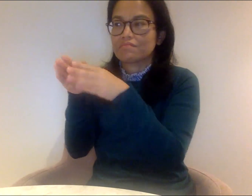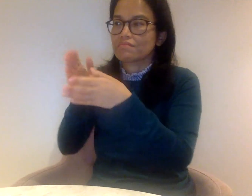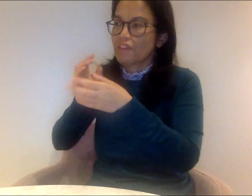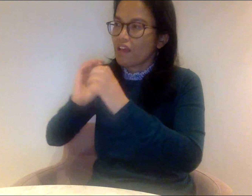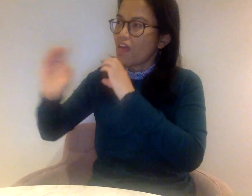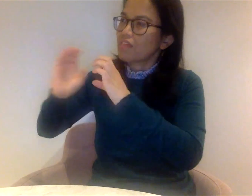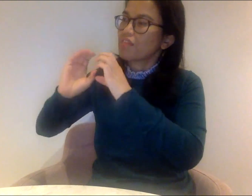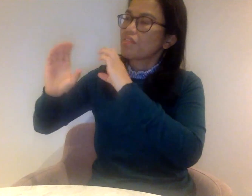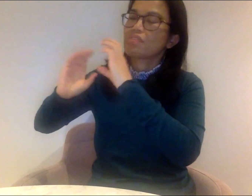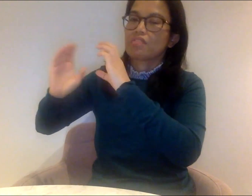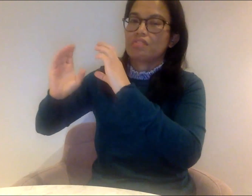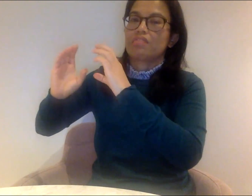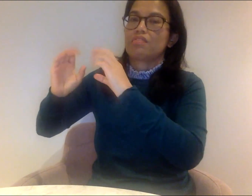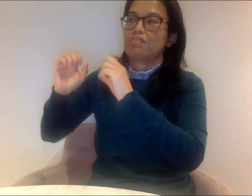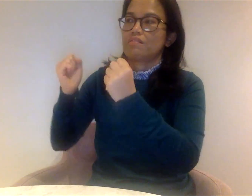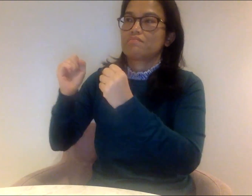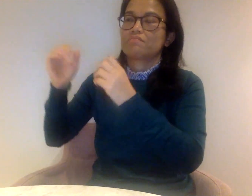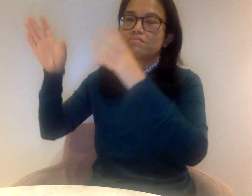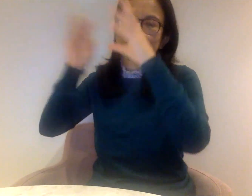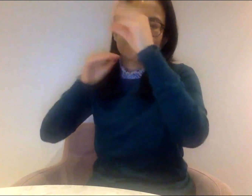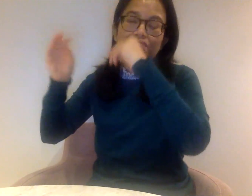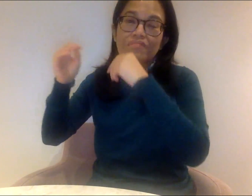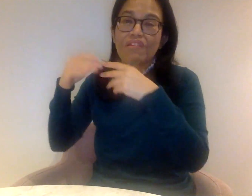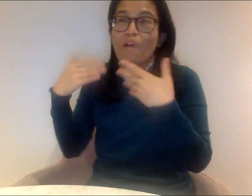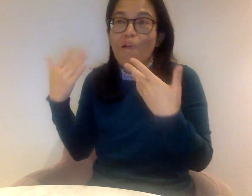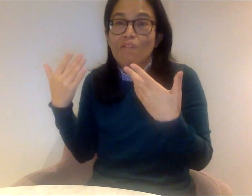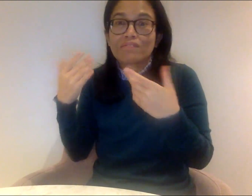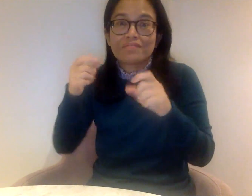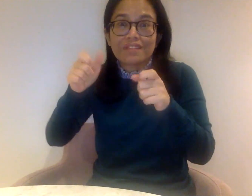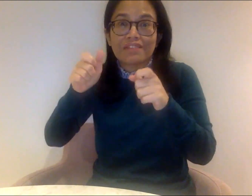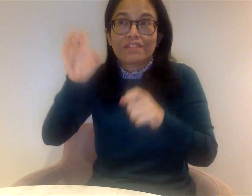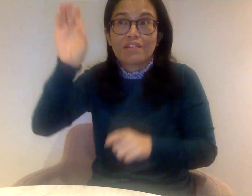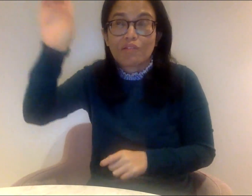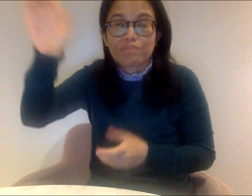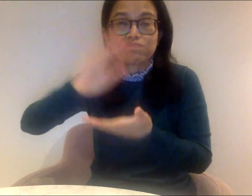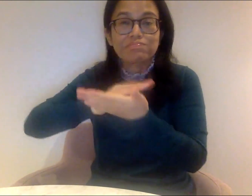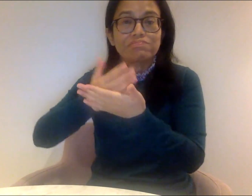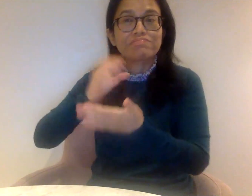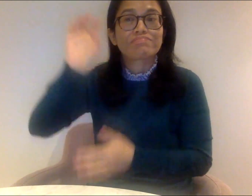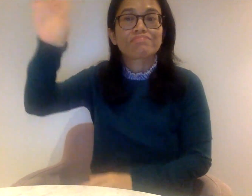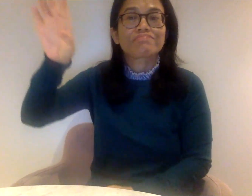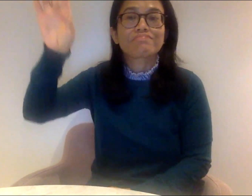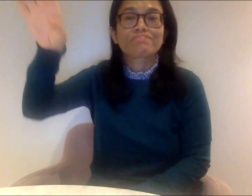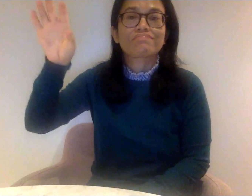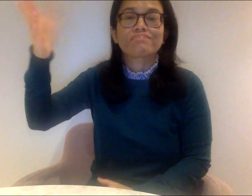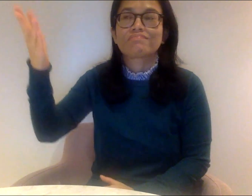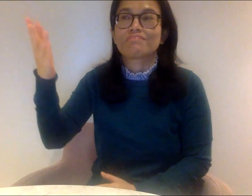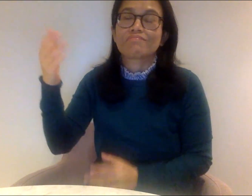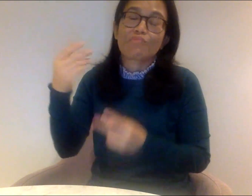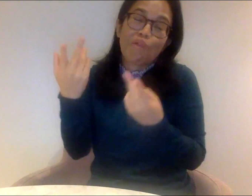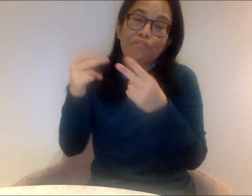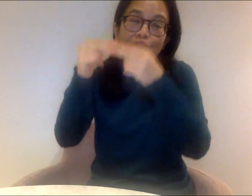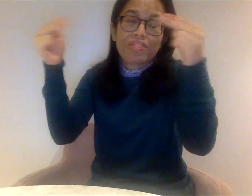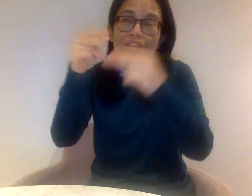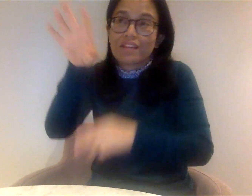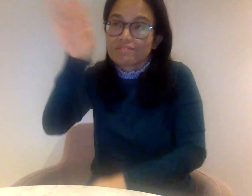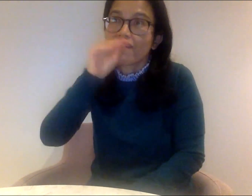with them. And I learned a lot. So when I, you know, had an interpreter as well, I learned through